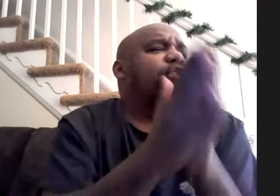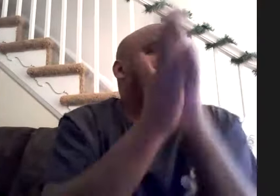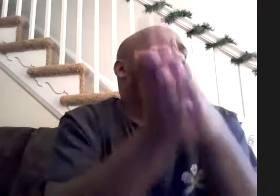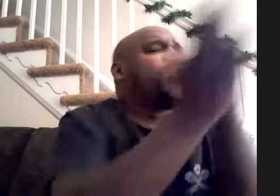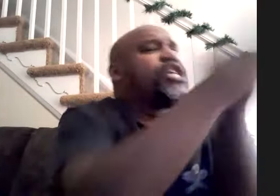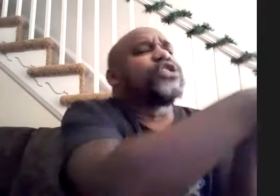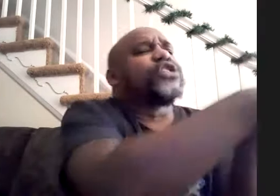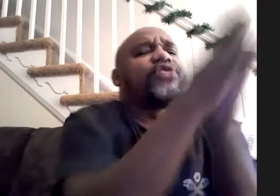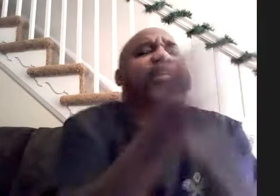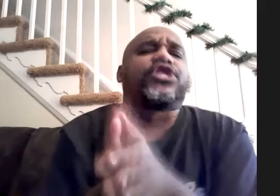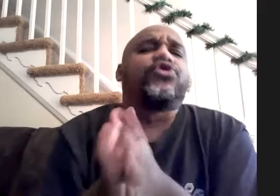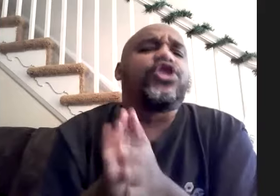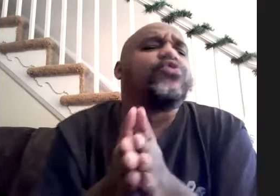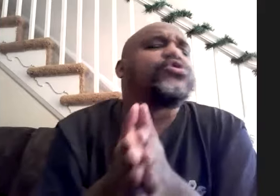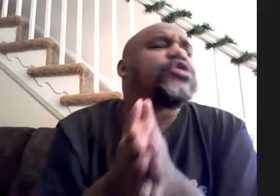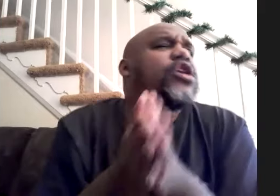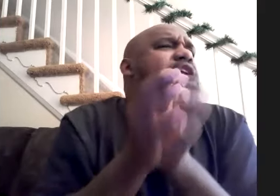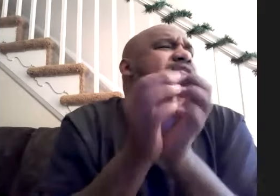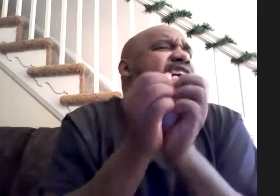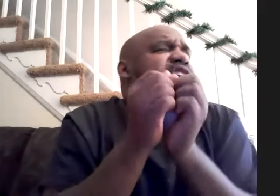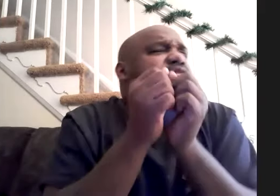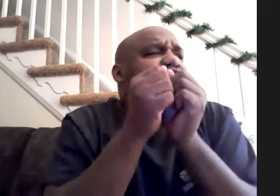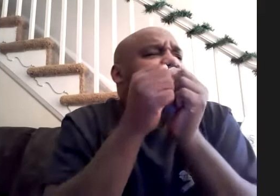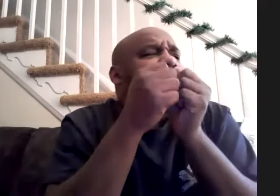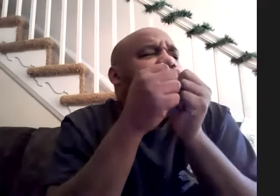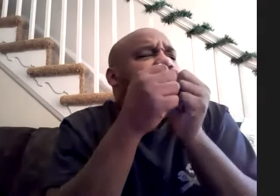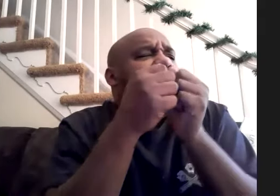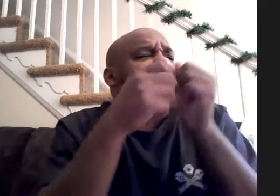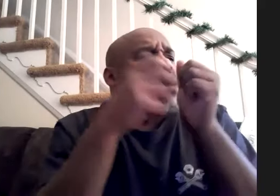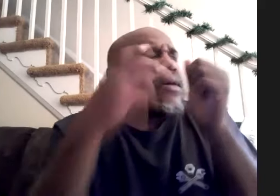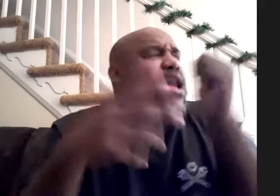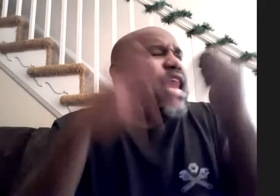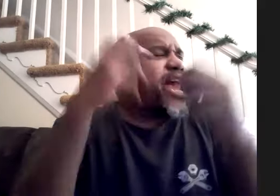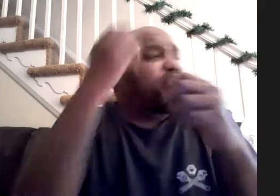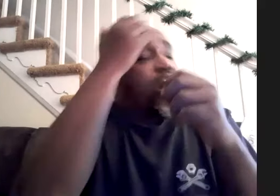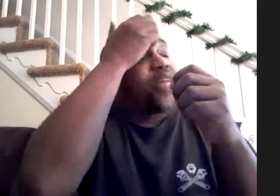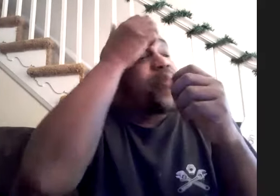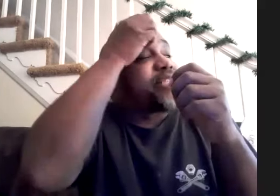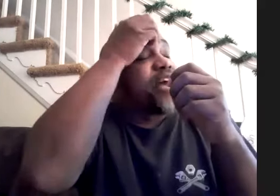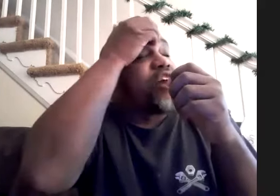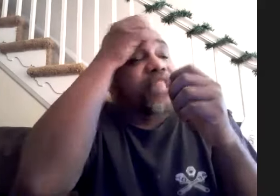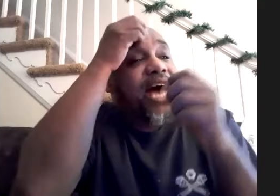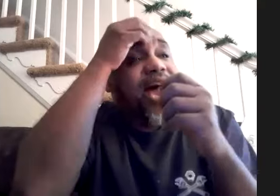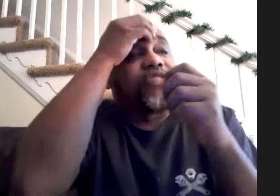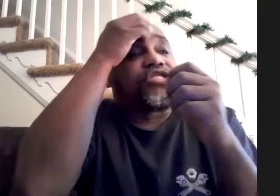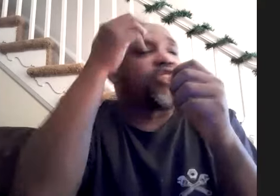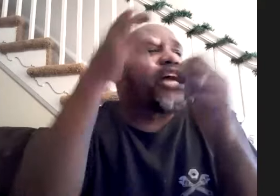from him years ago that i still use and it was just one of those things where and i talked to him about that all the time it's just like